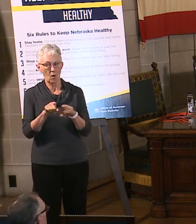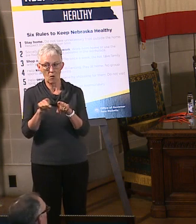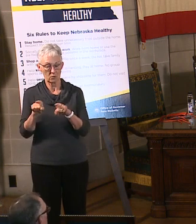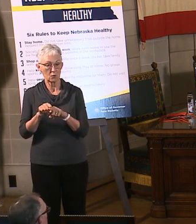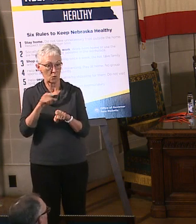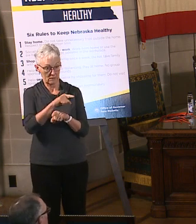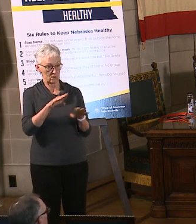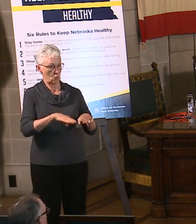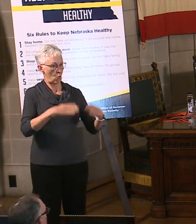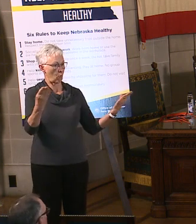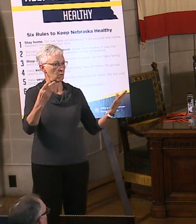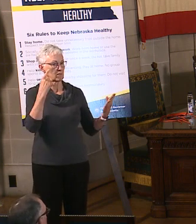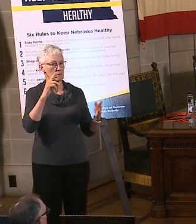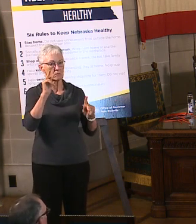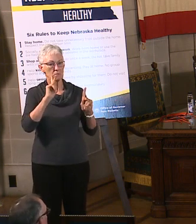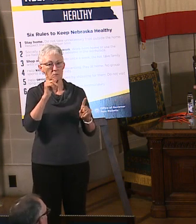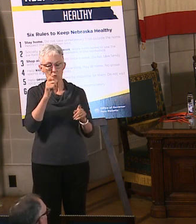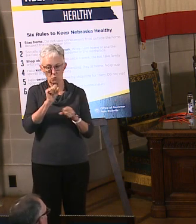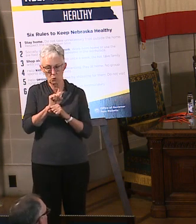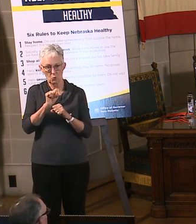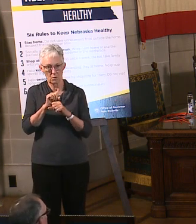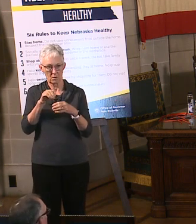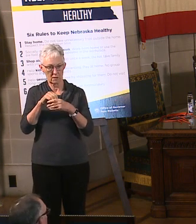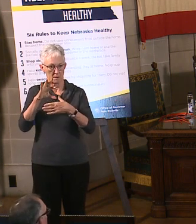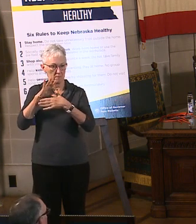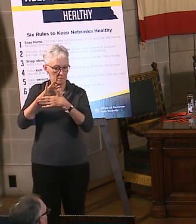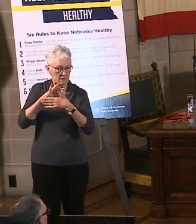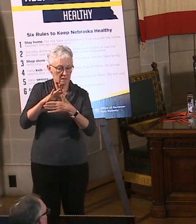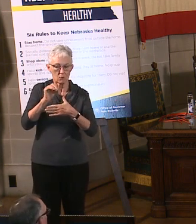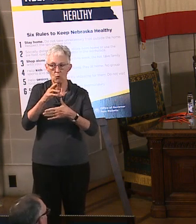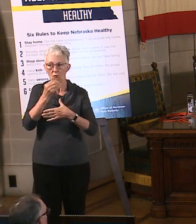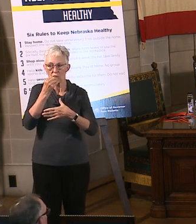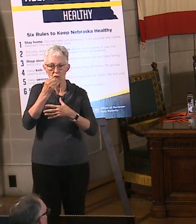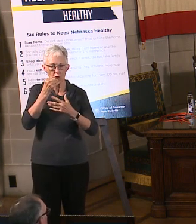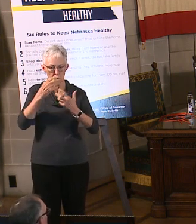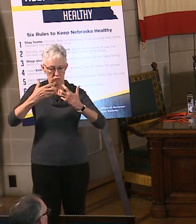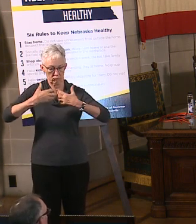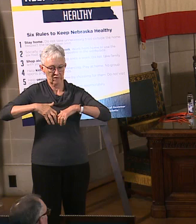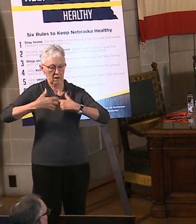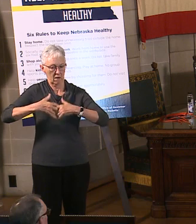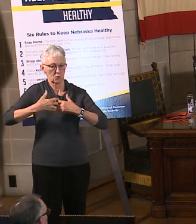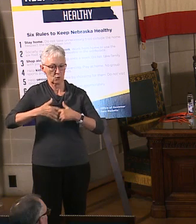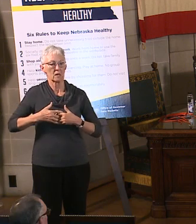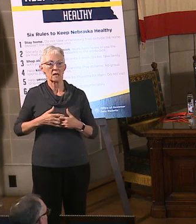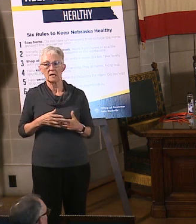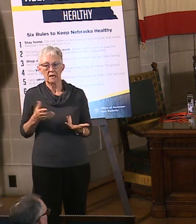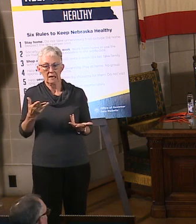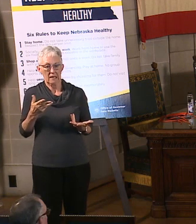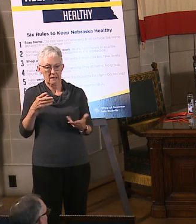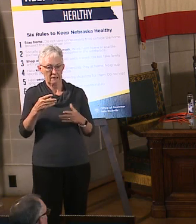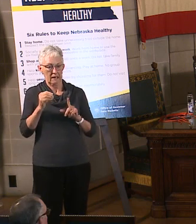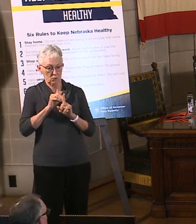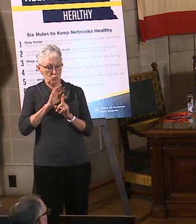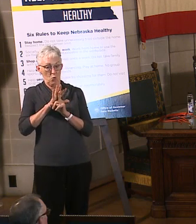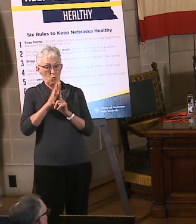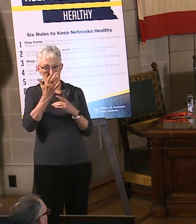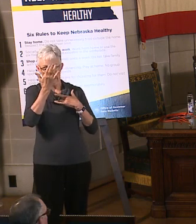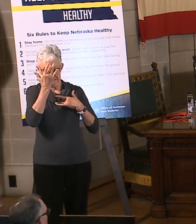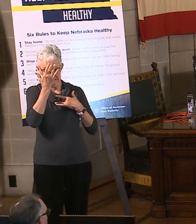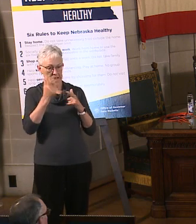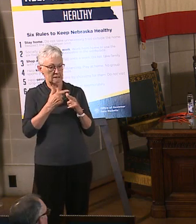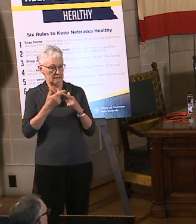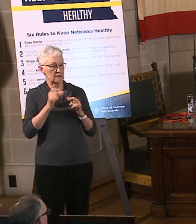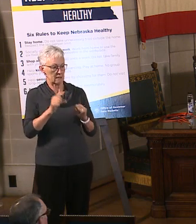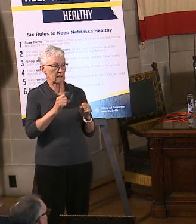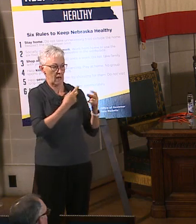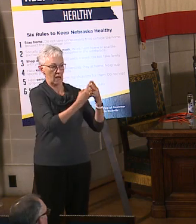to go home to expose other family members or they're worried about getting exposed at home, they can take advantage of this program to be able to isolate away from those